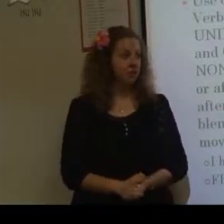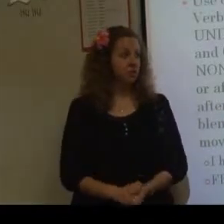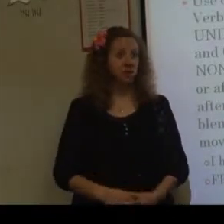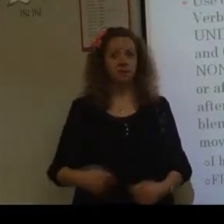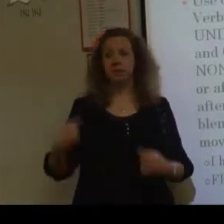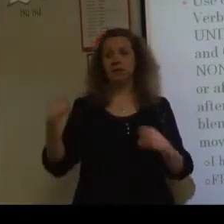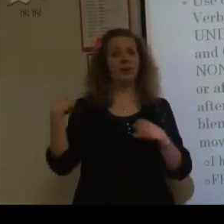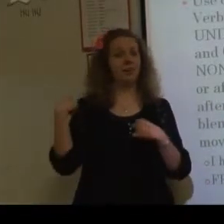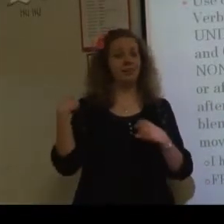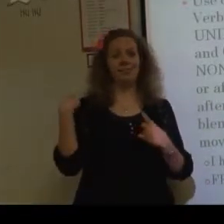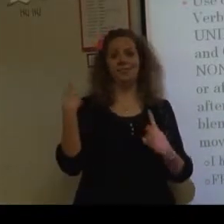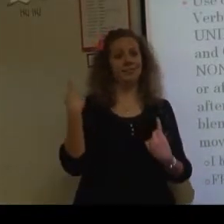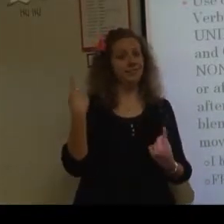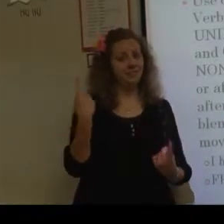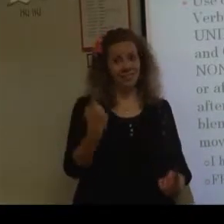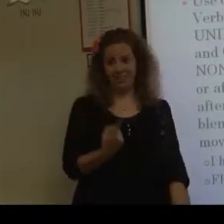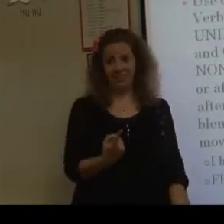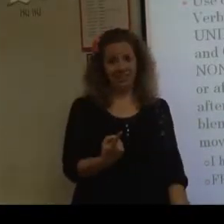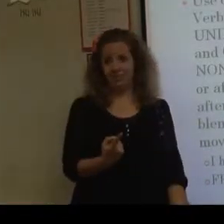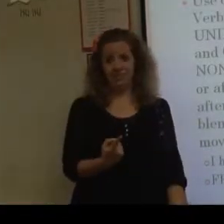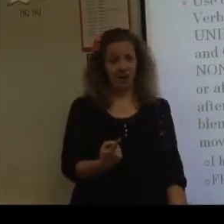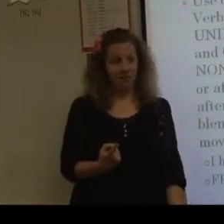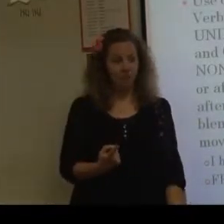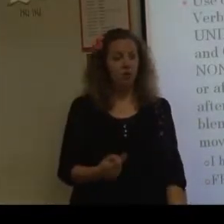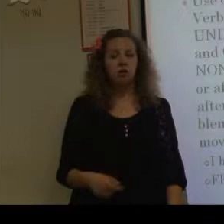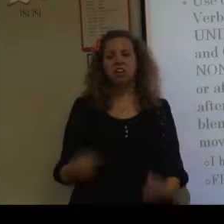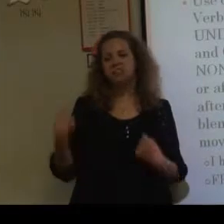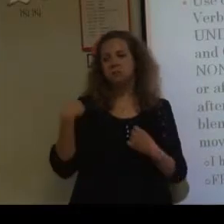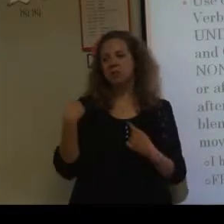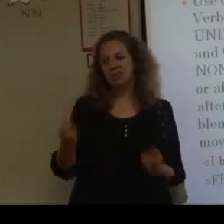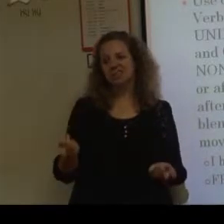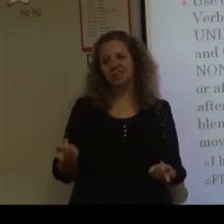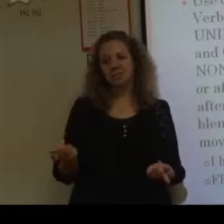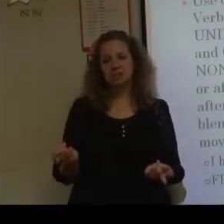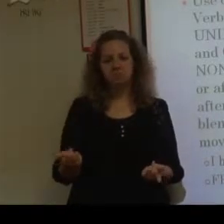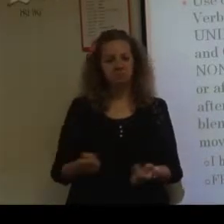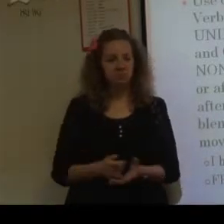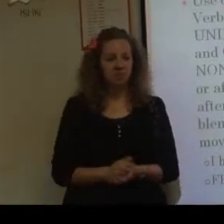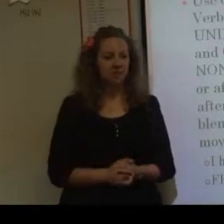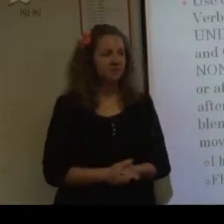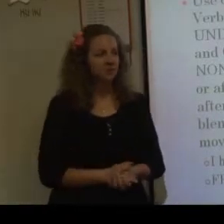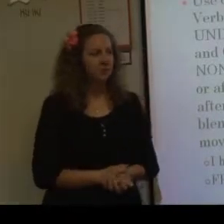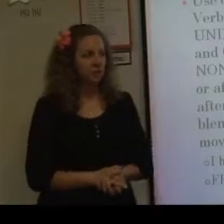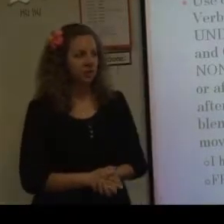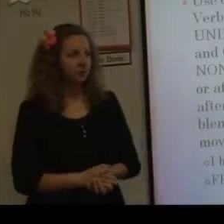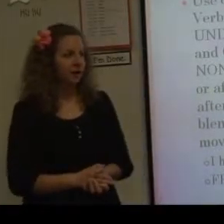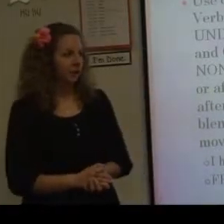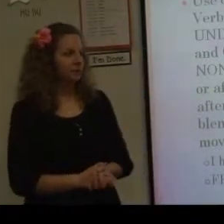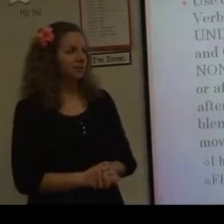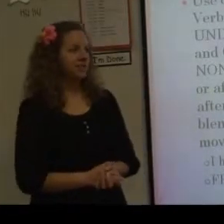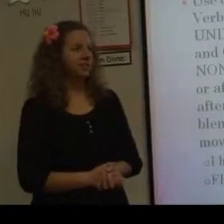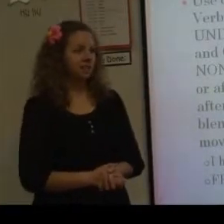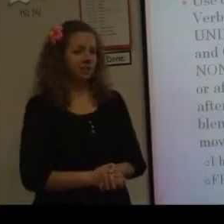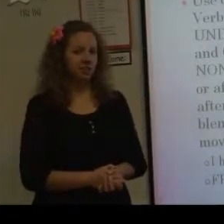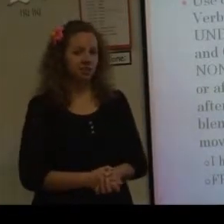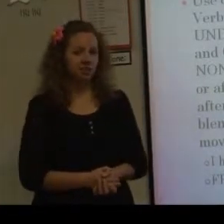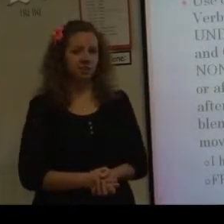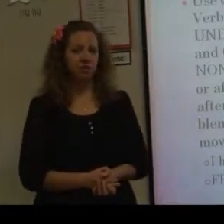So I could be like, I don't it's been forever. Or I could just be like, since. Okay? So think about how you would say it in English. Your